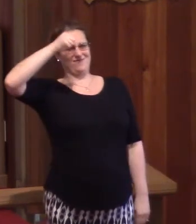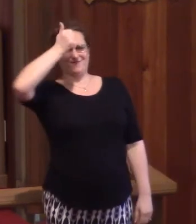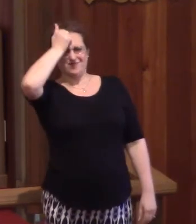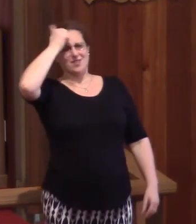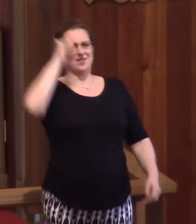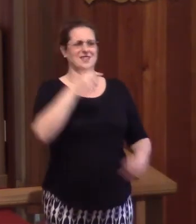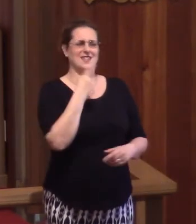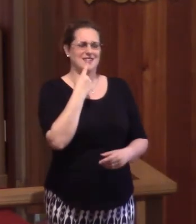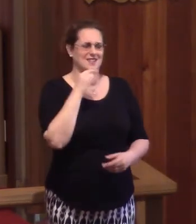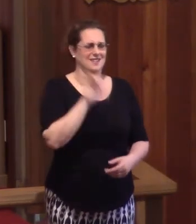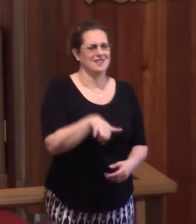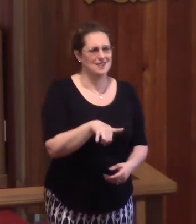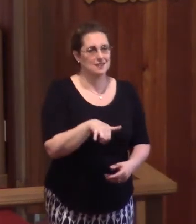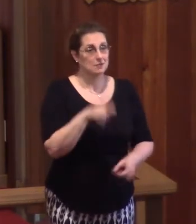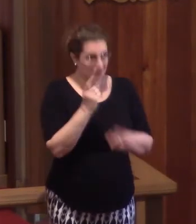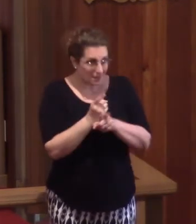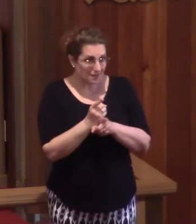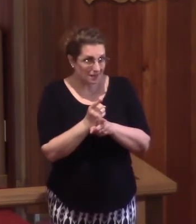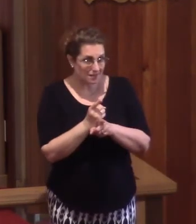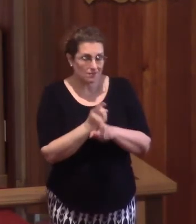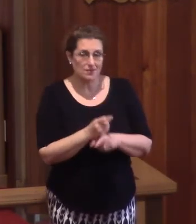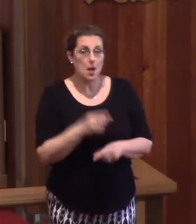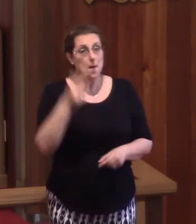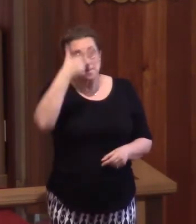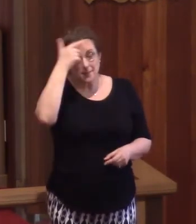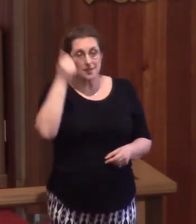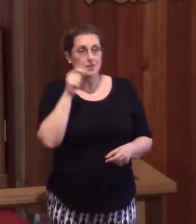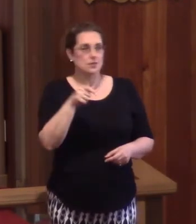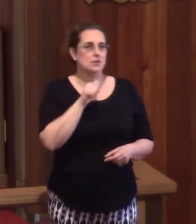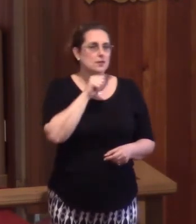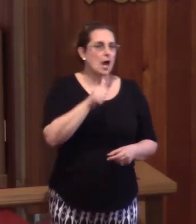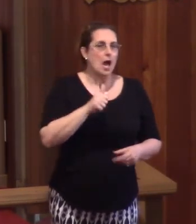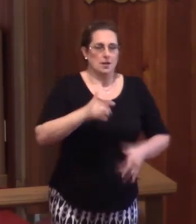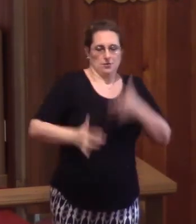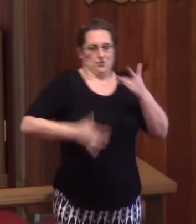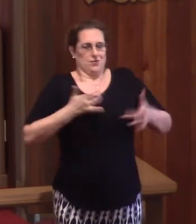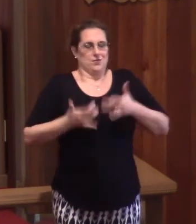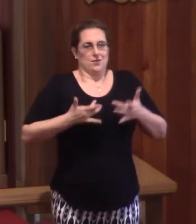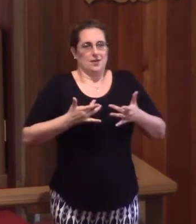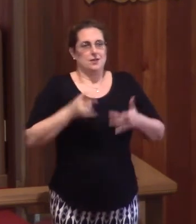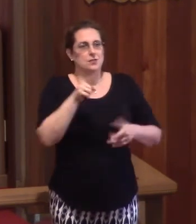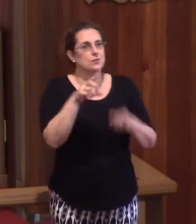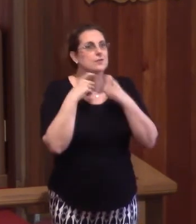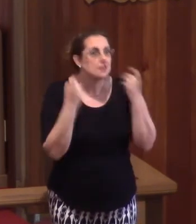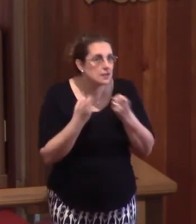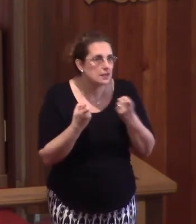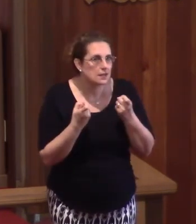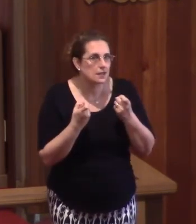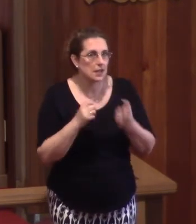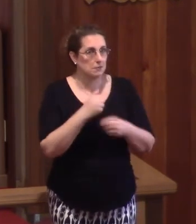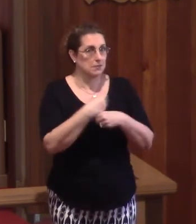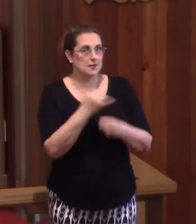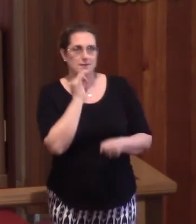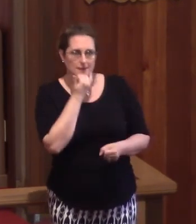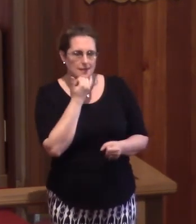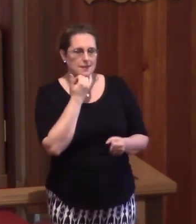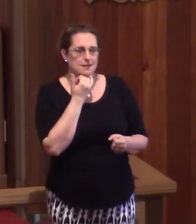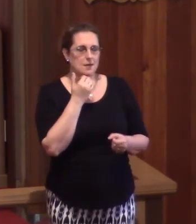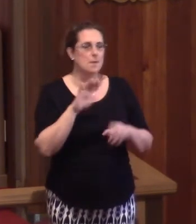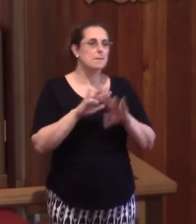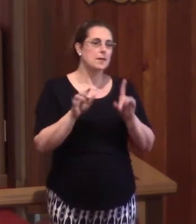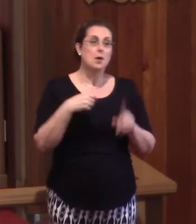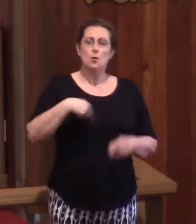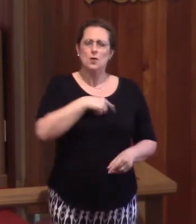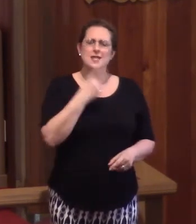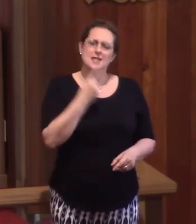to say? I mean, really, it is. Because you shouldn't be joyous that you've sent and made mistakes, you know? But